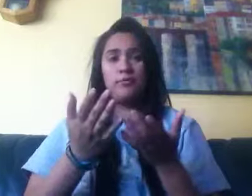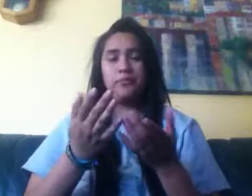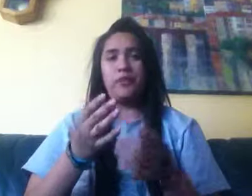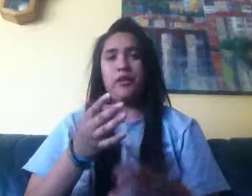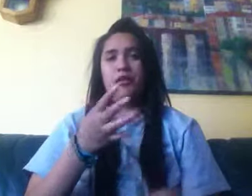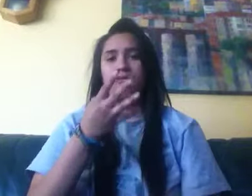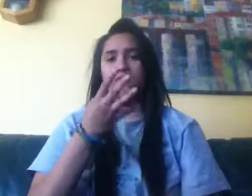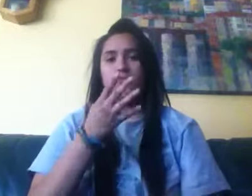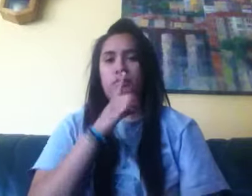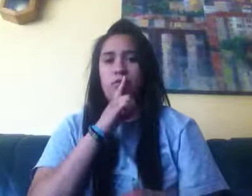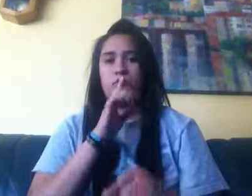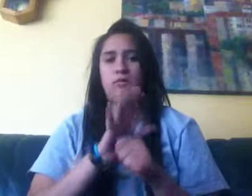Whoa.